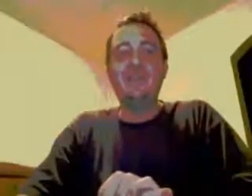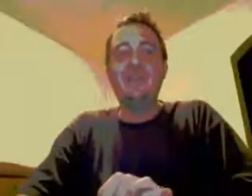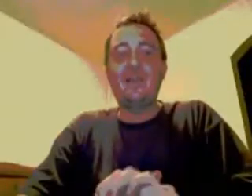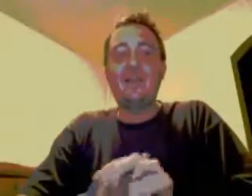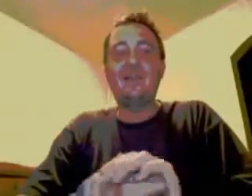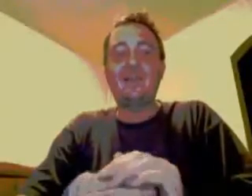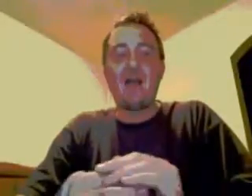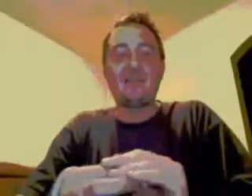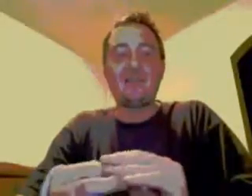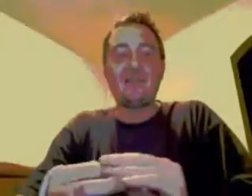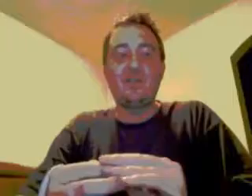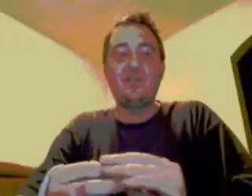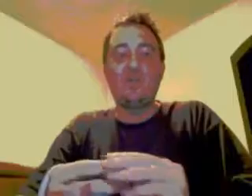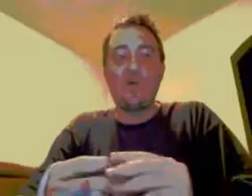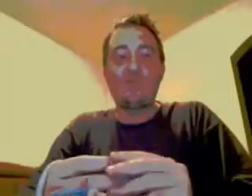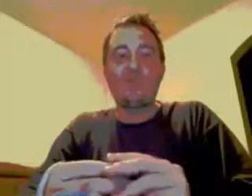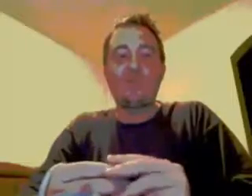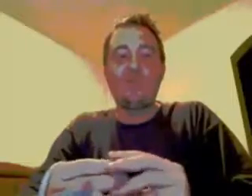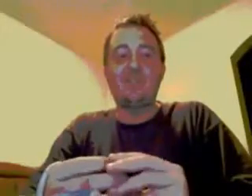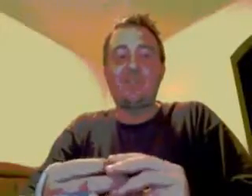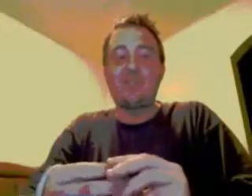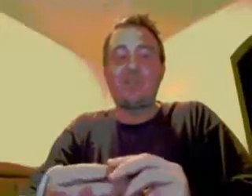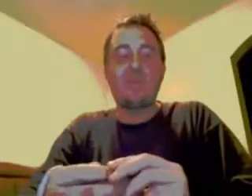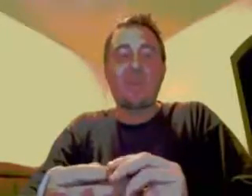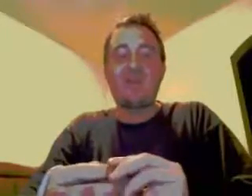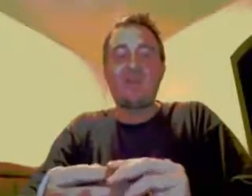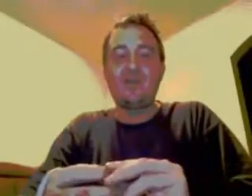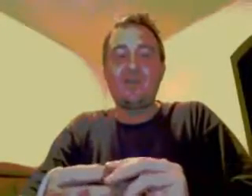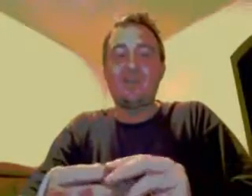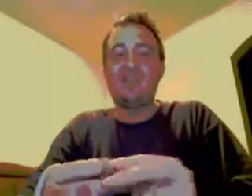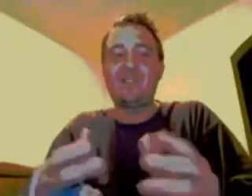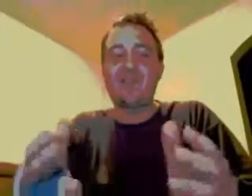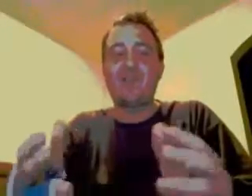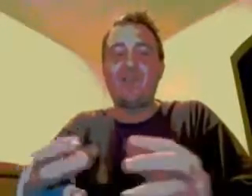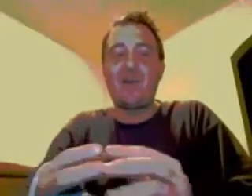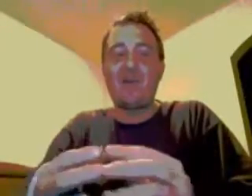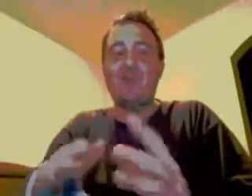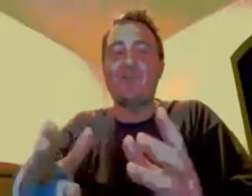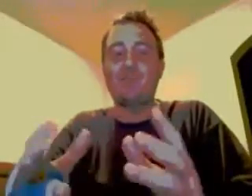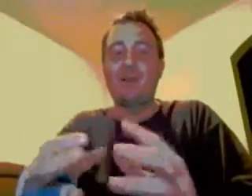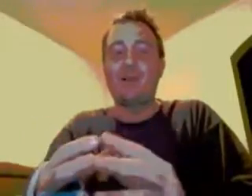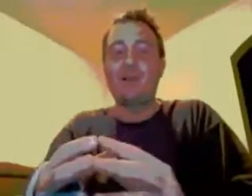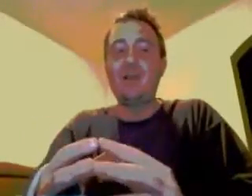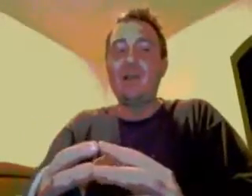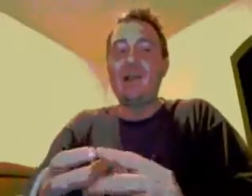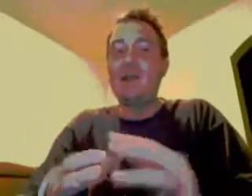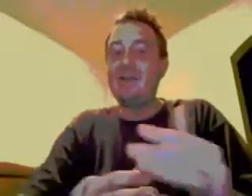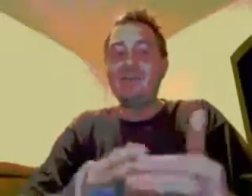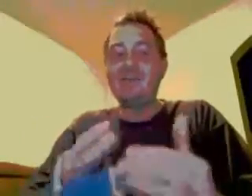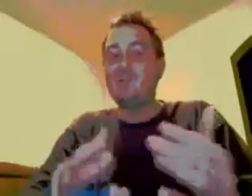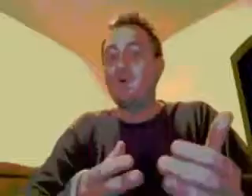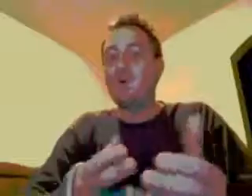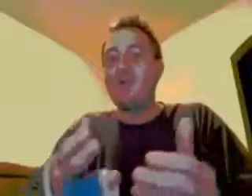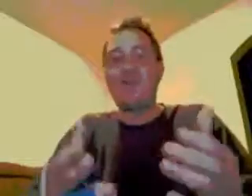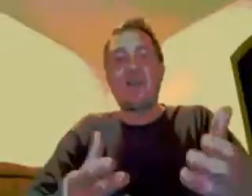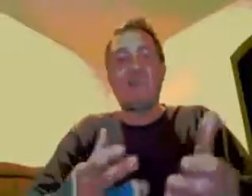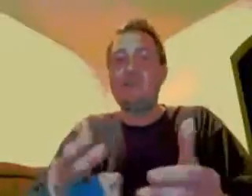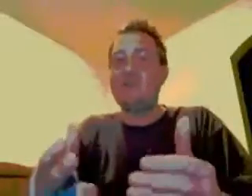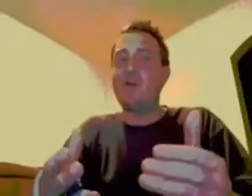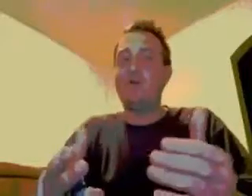I think the college thing is good. The roads are good. So, talking about how good she's going to save everybody all this money. I need some more. I think I need to know